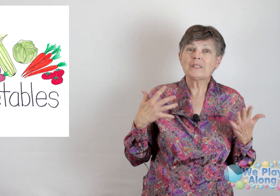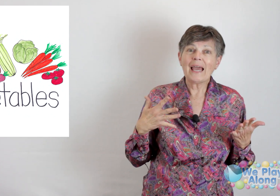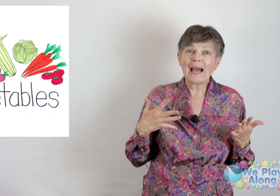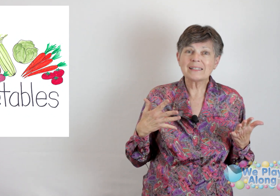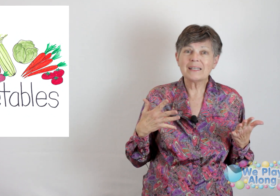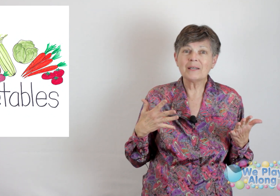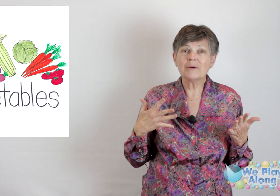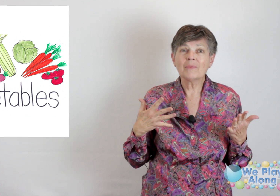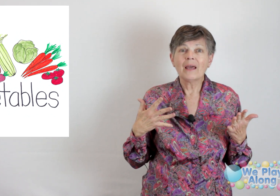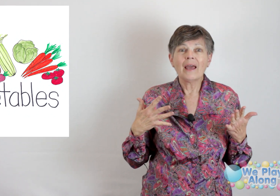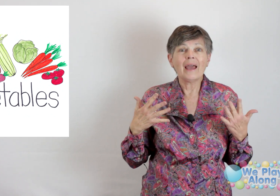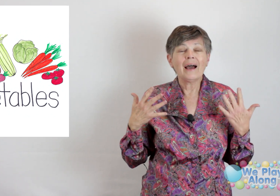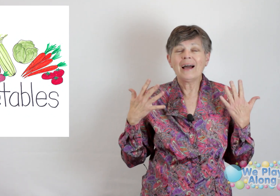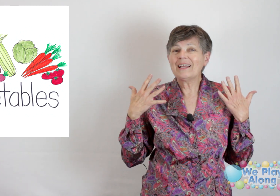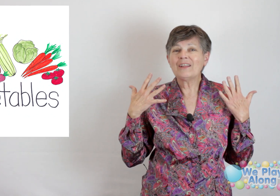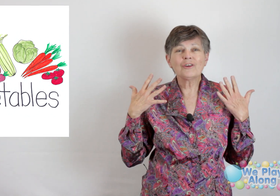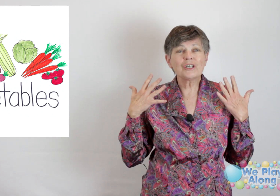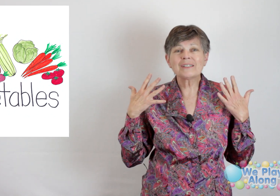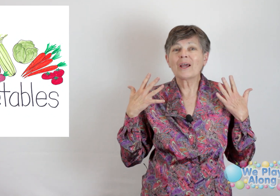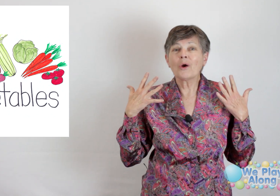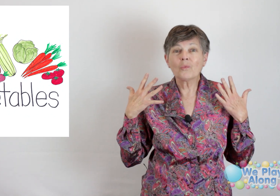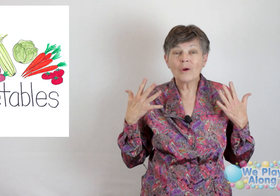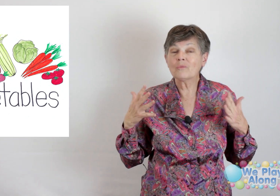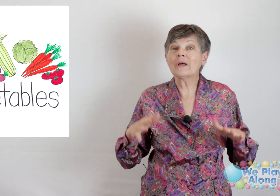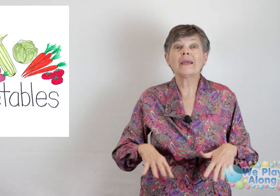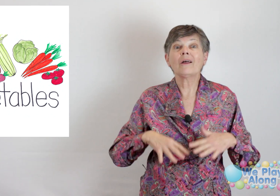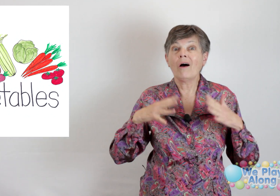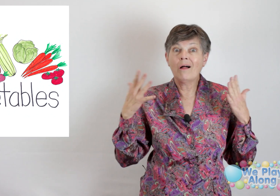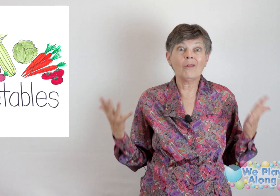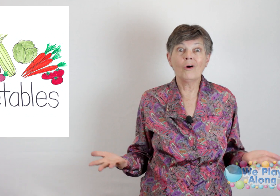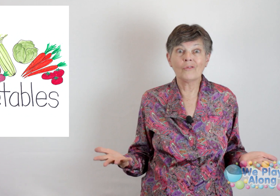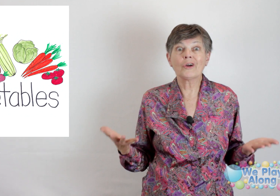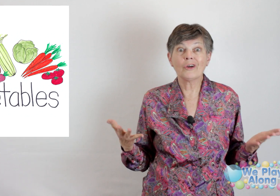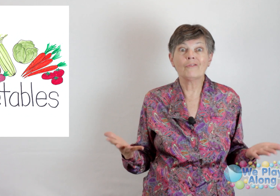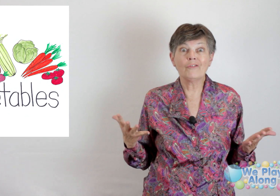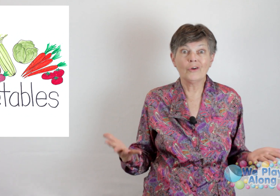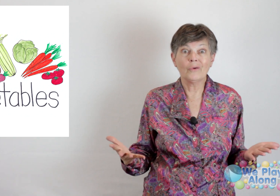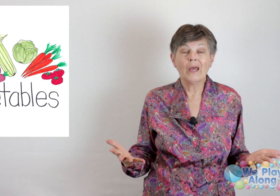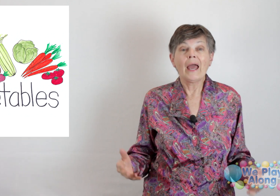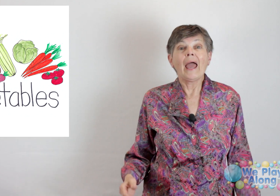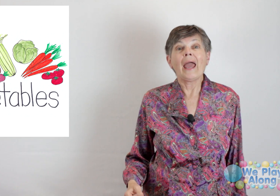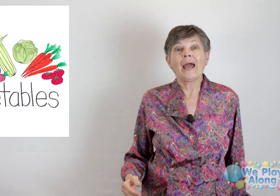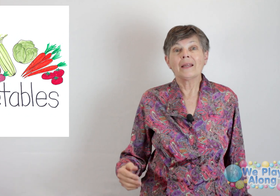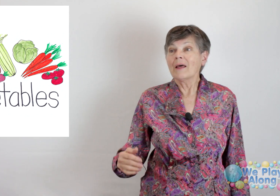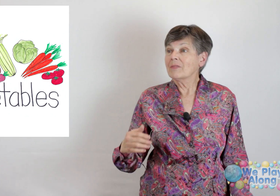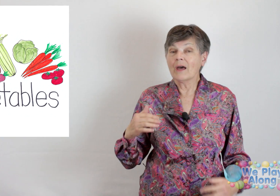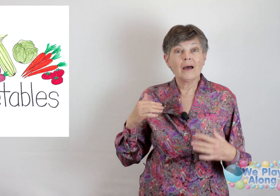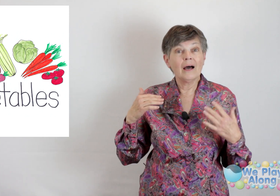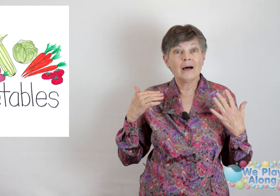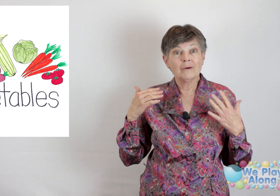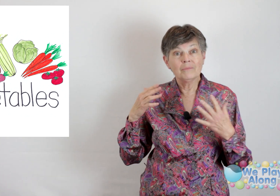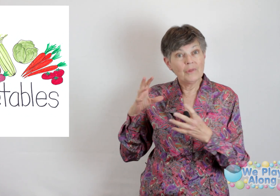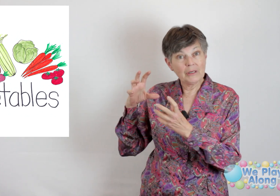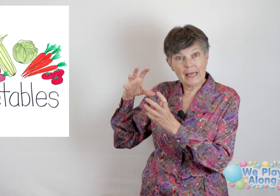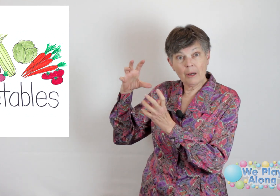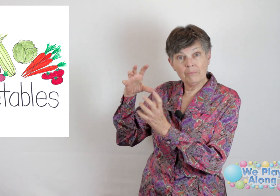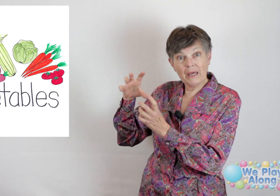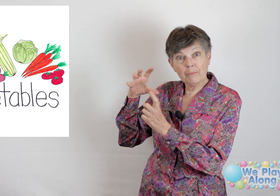potassium. They're just really an all over good food. And they take a big